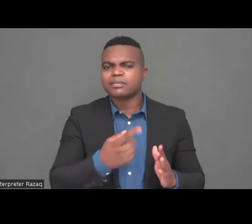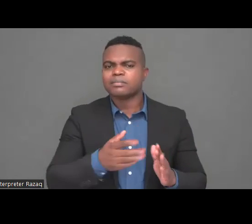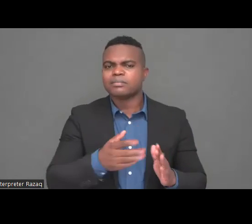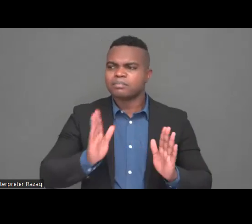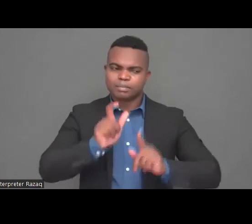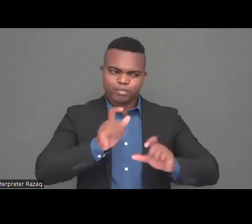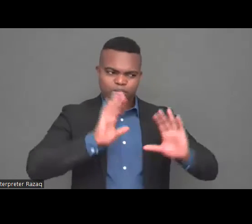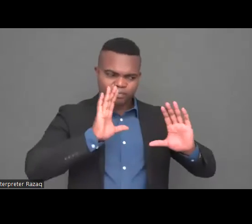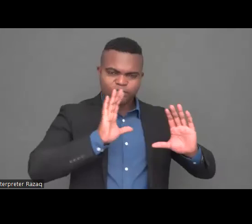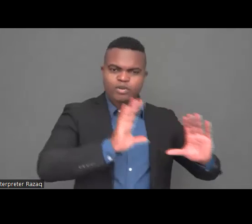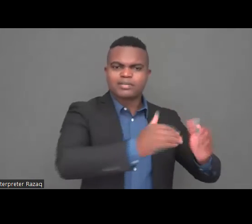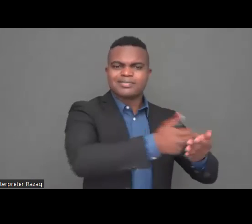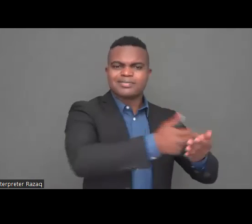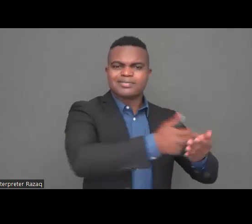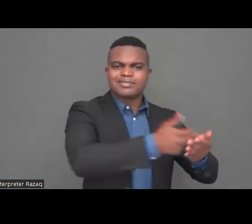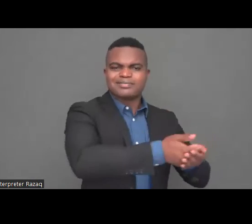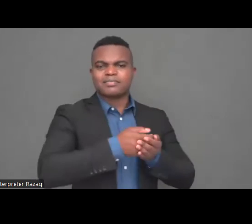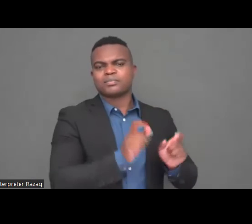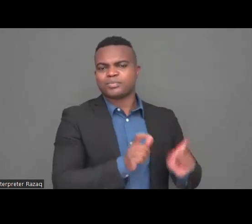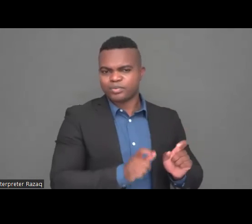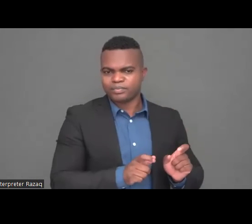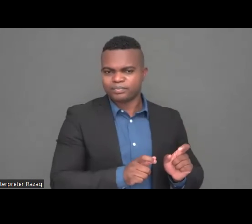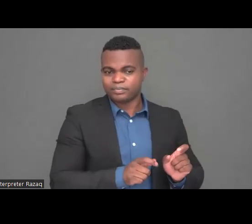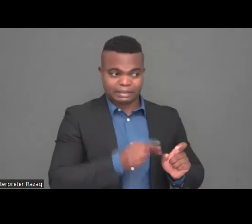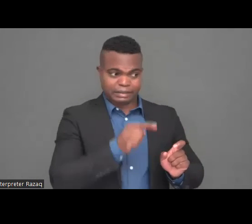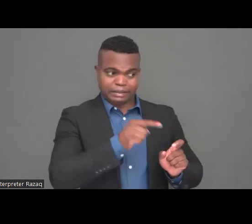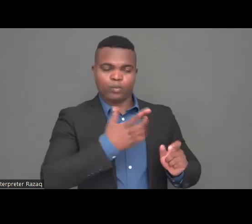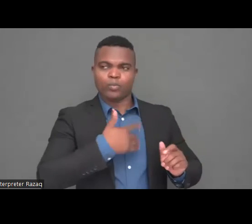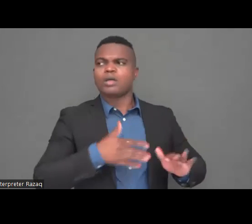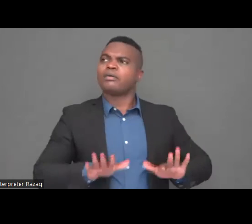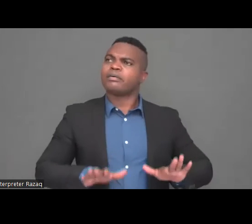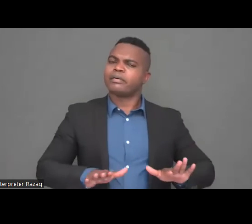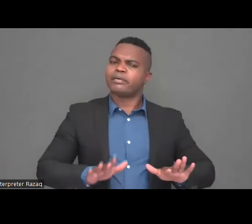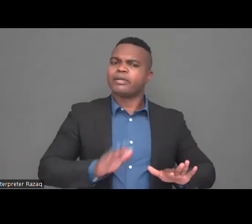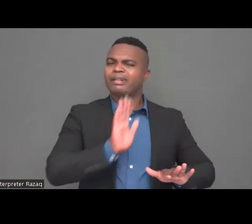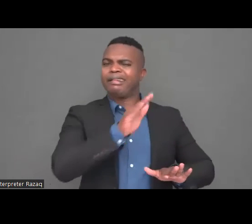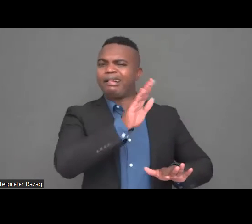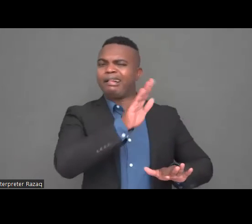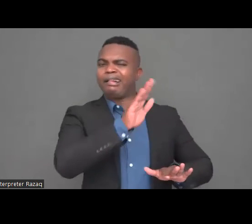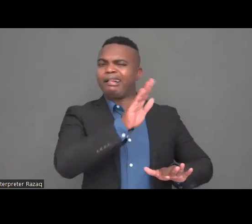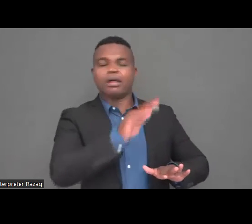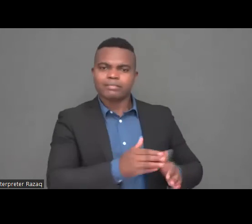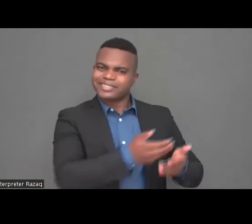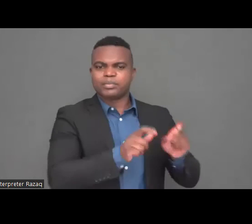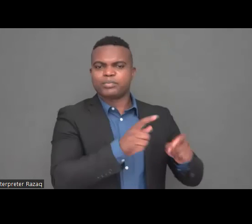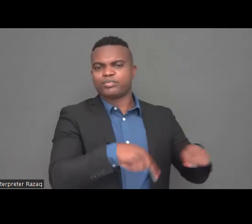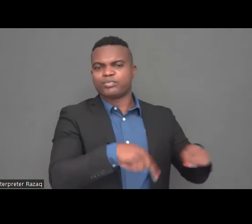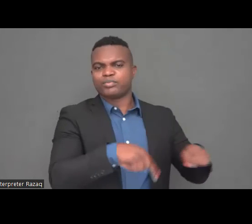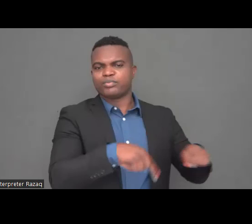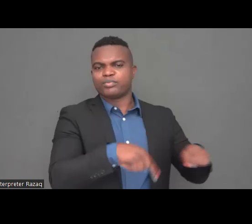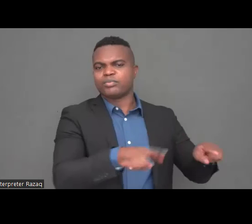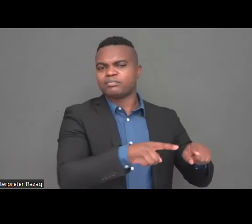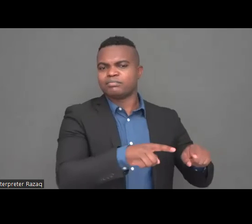each upcoming meeting we are becoming very clear what needs to be done and it just needs to be so